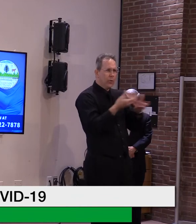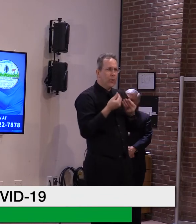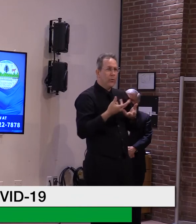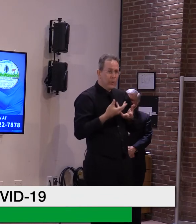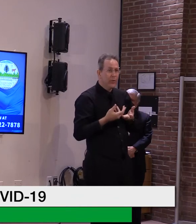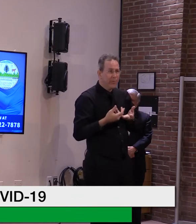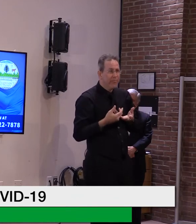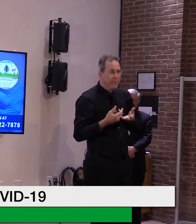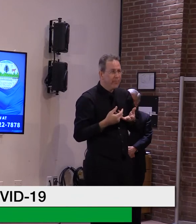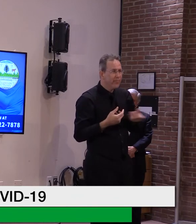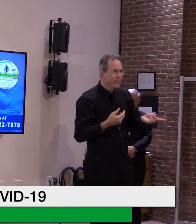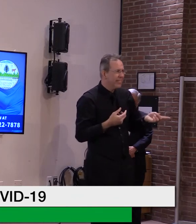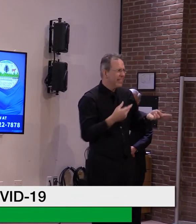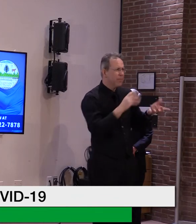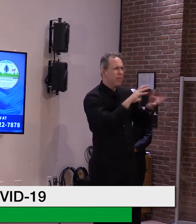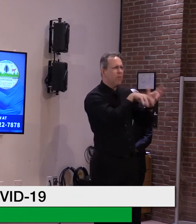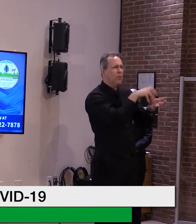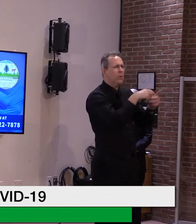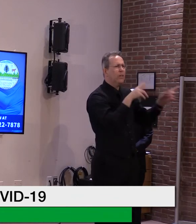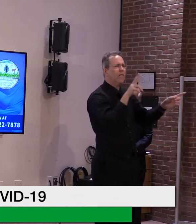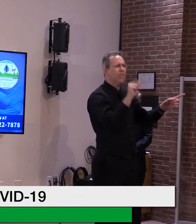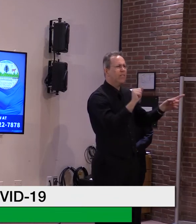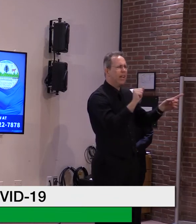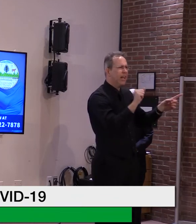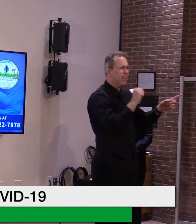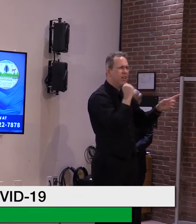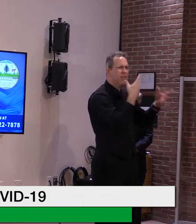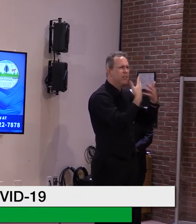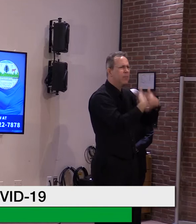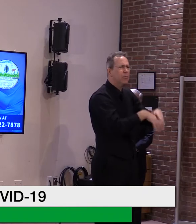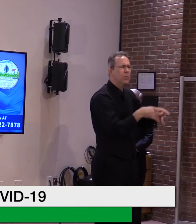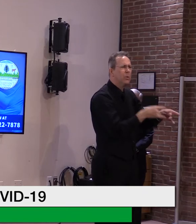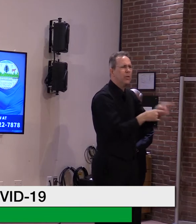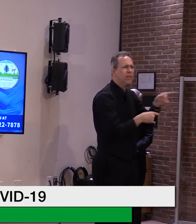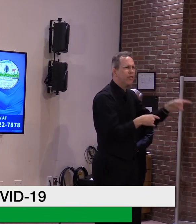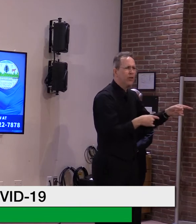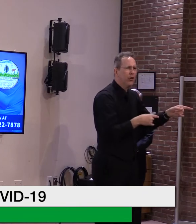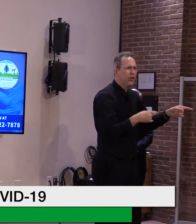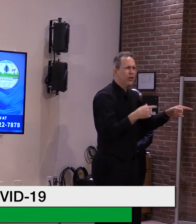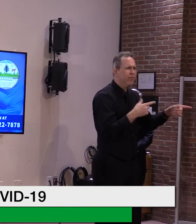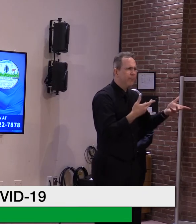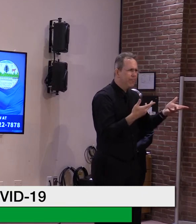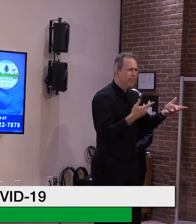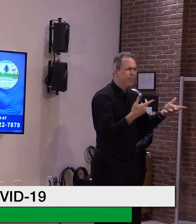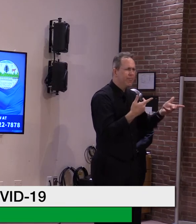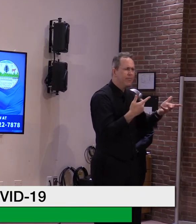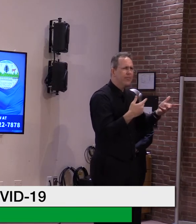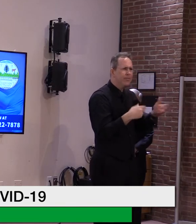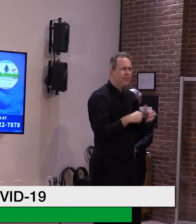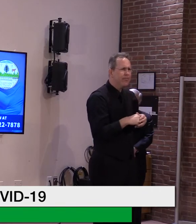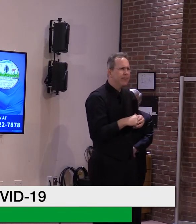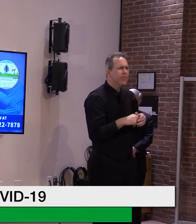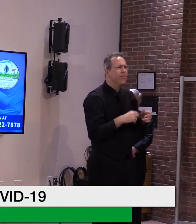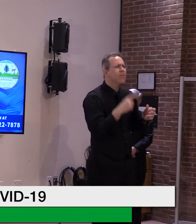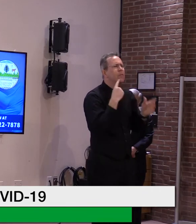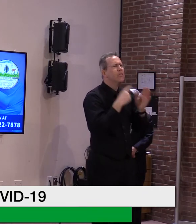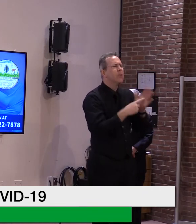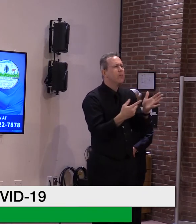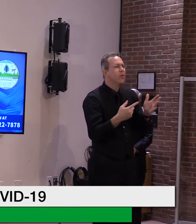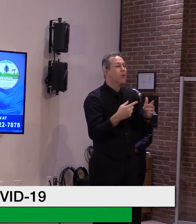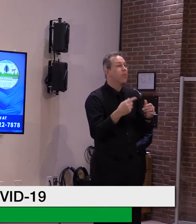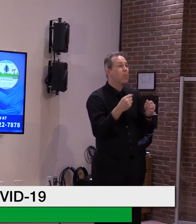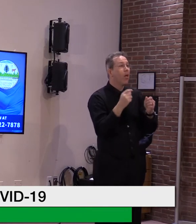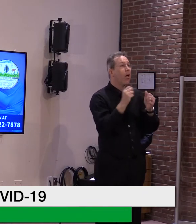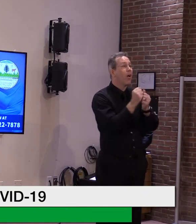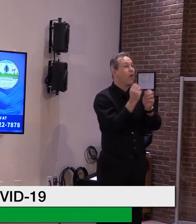lack of orderliness about how vaccine was happening. Uh, of distancing while people were waiting in line.